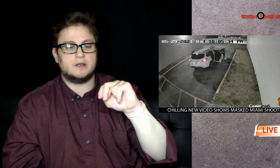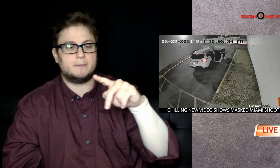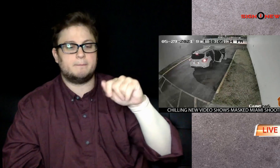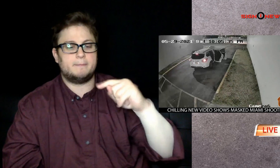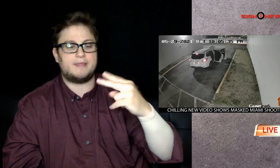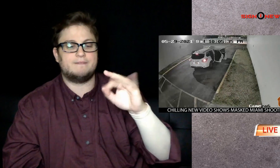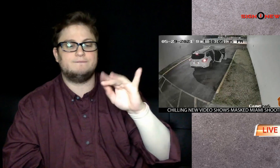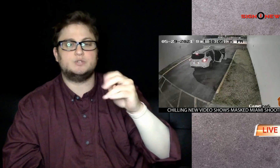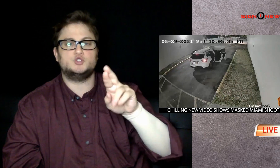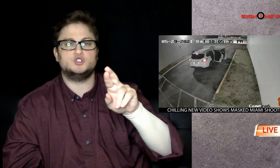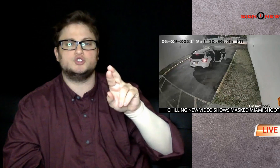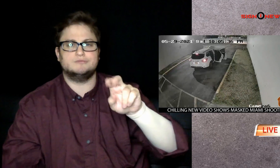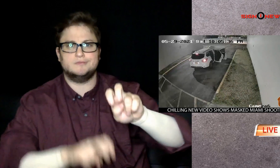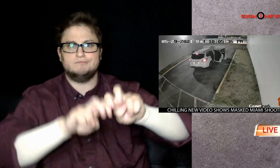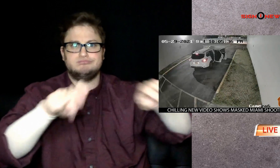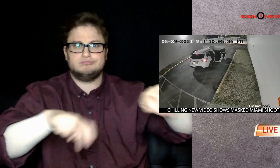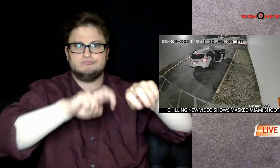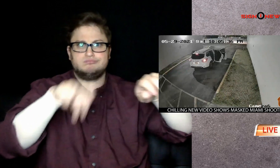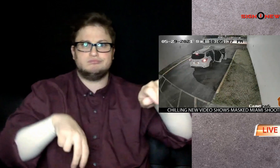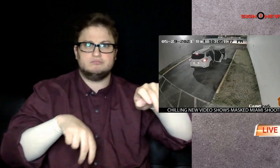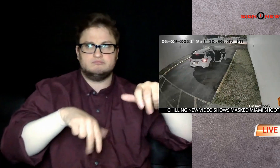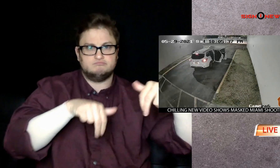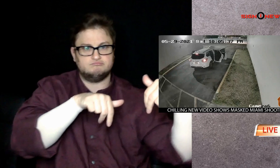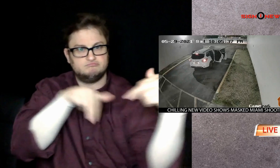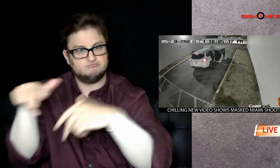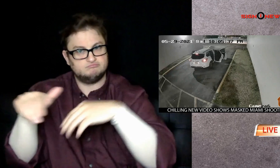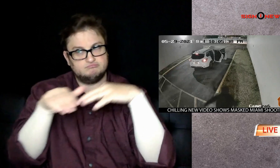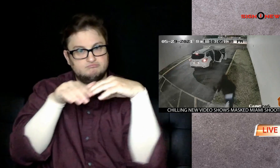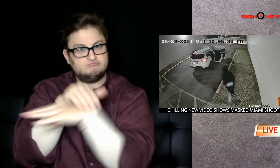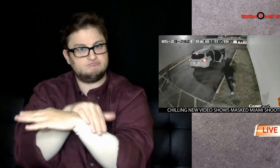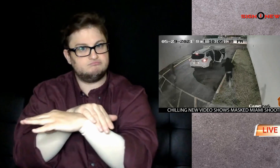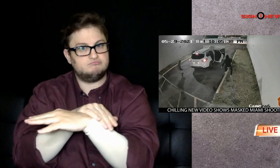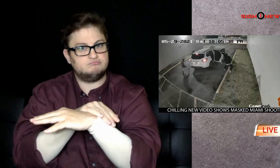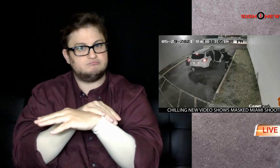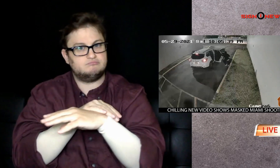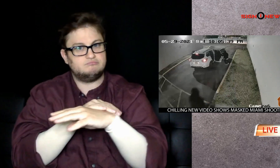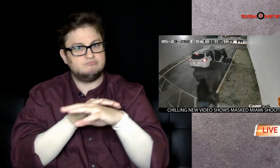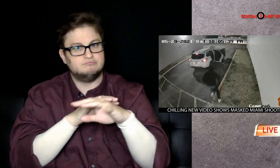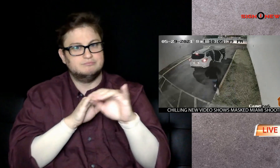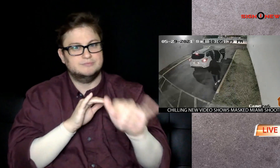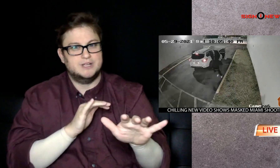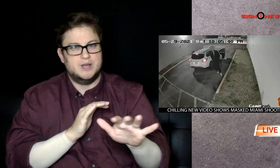It shows the moment the suspects jumped out of a white Nissan Pathfinder.